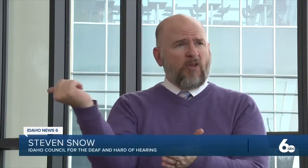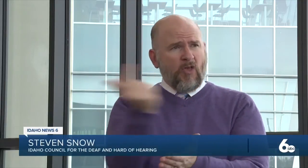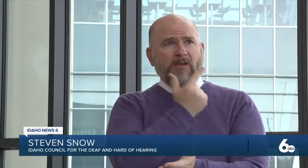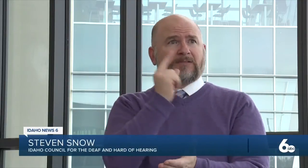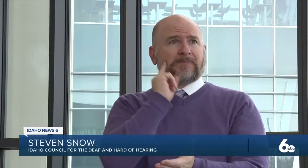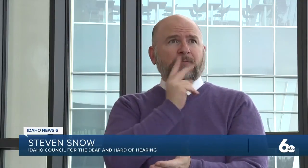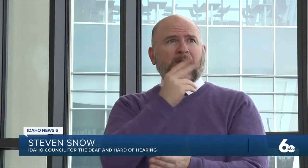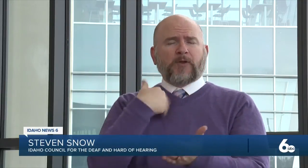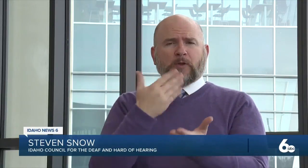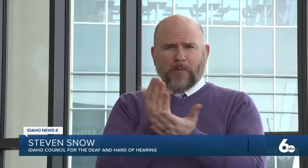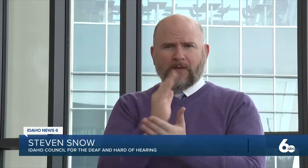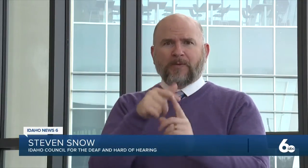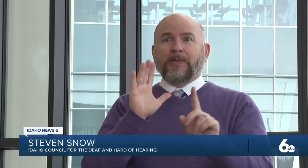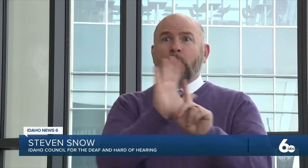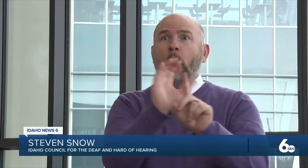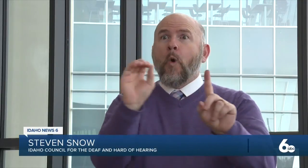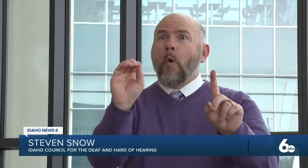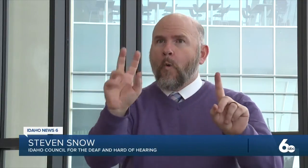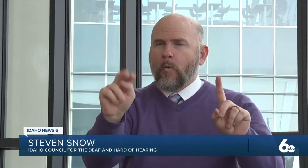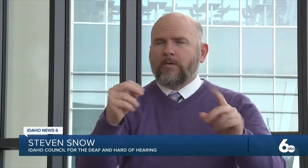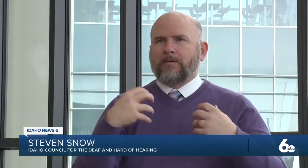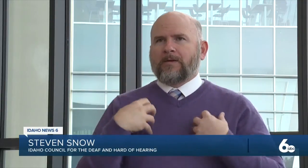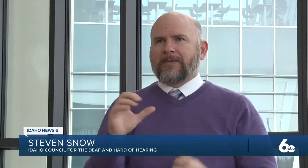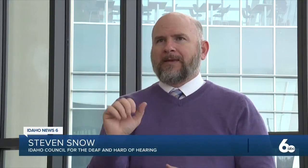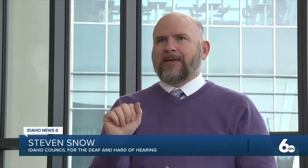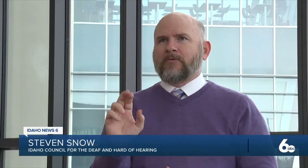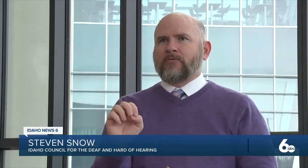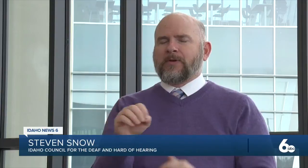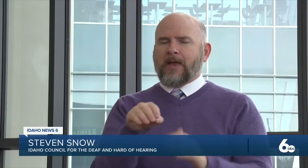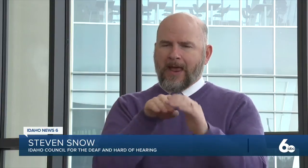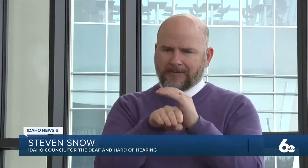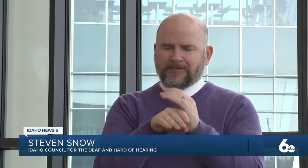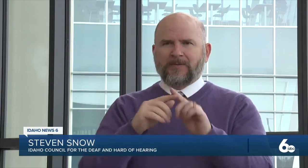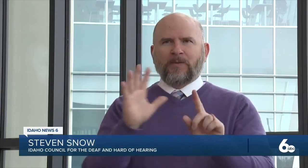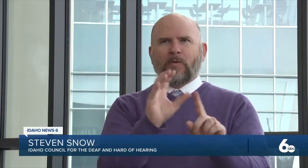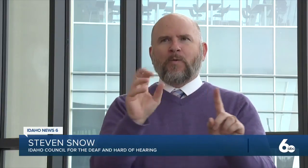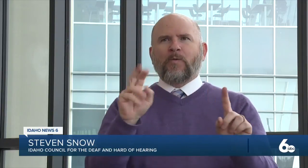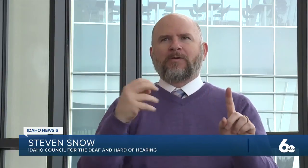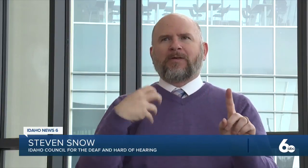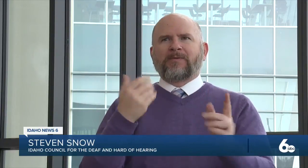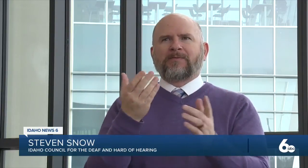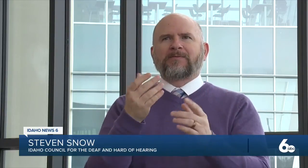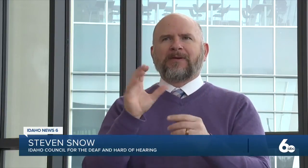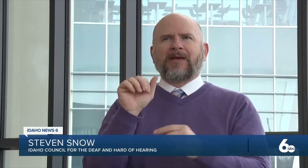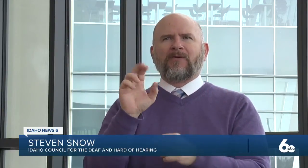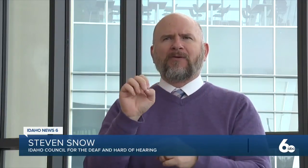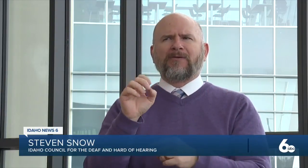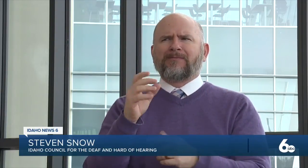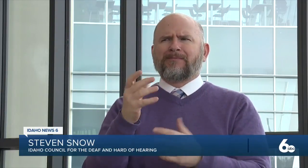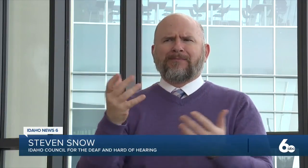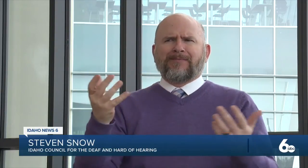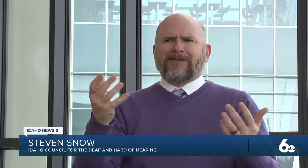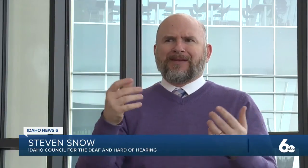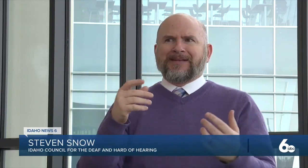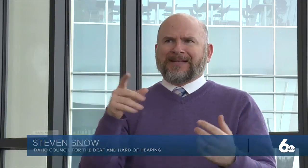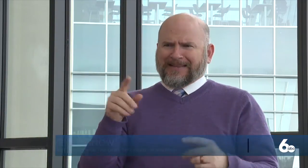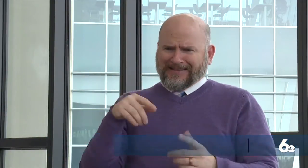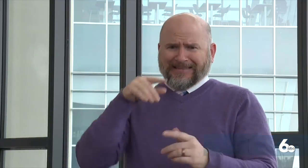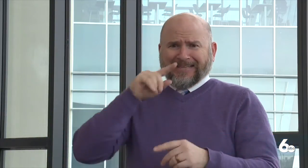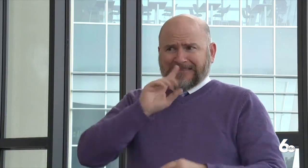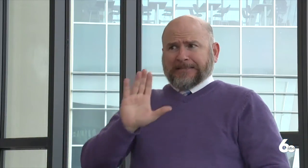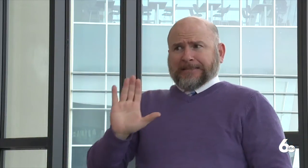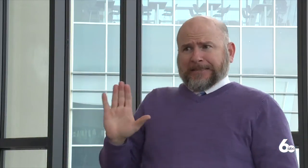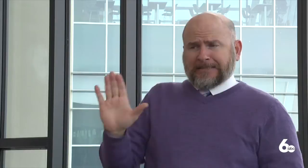for all individuals, including deaf individuals. They have a right to have access to their own health care and have access to their own information.